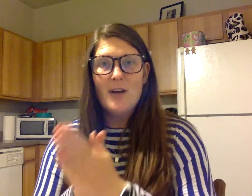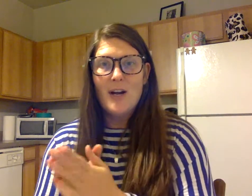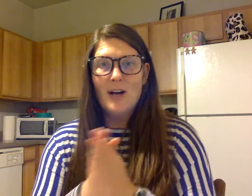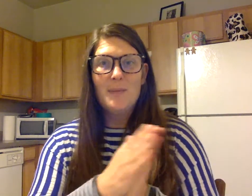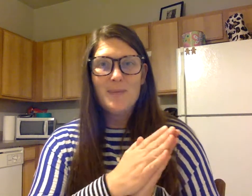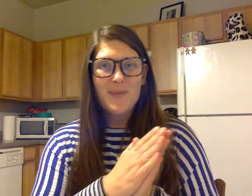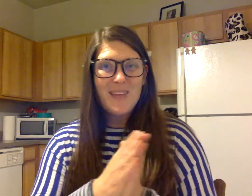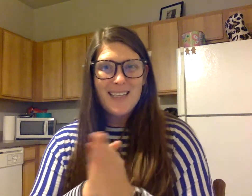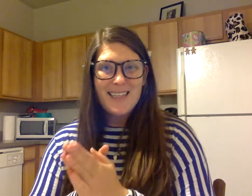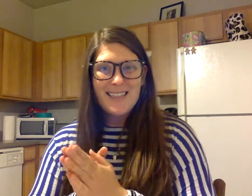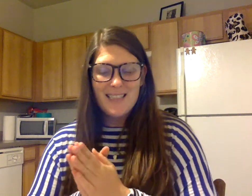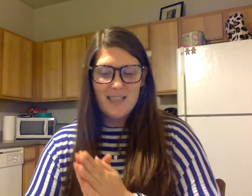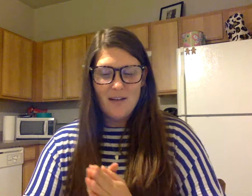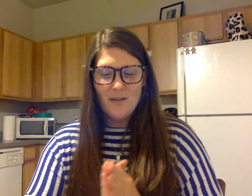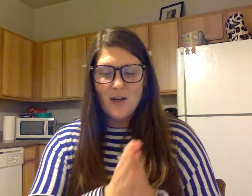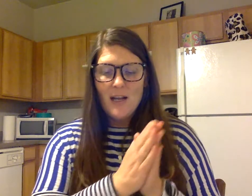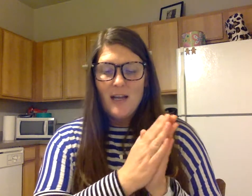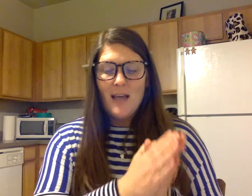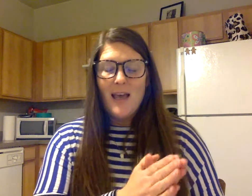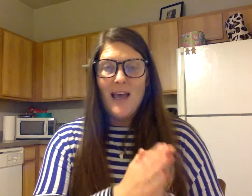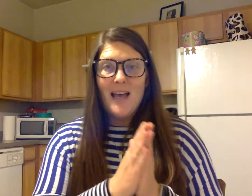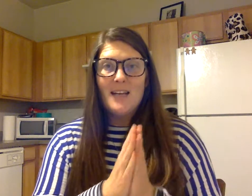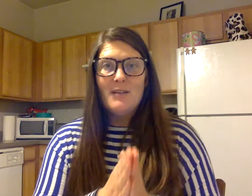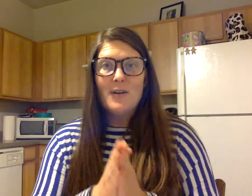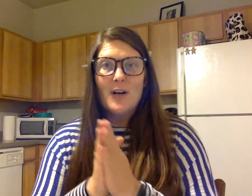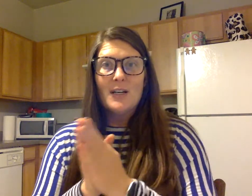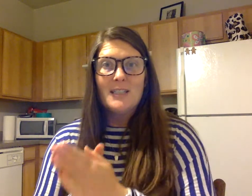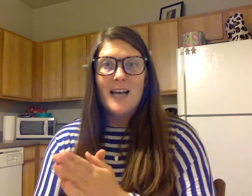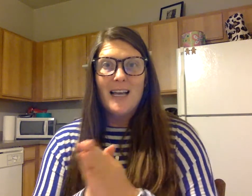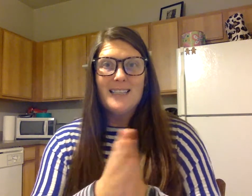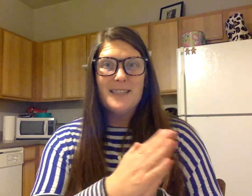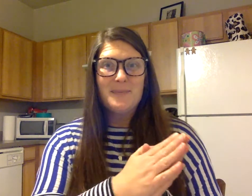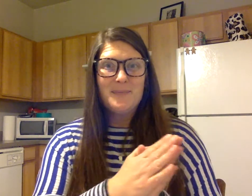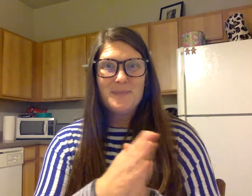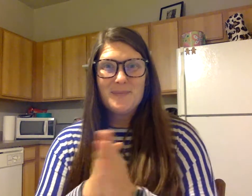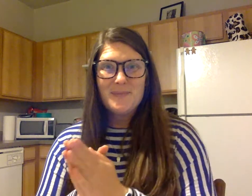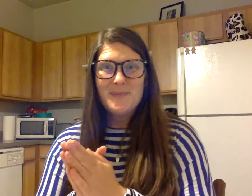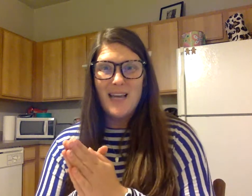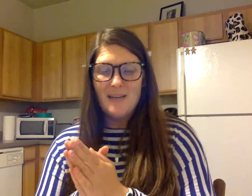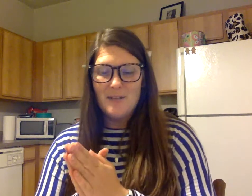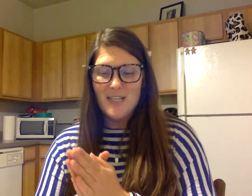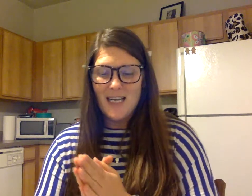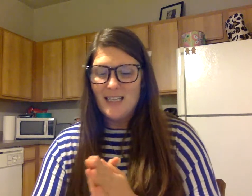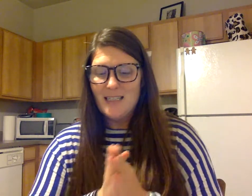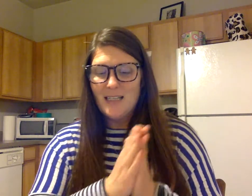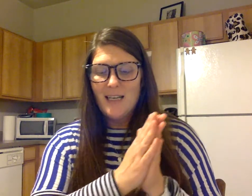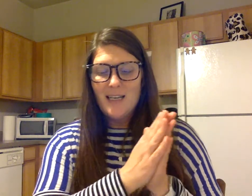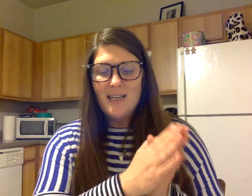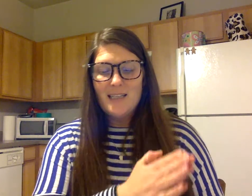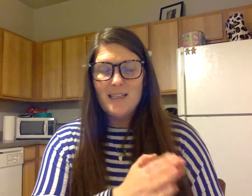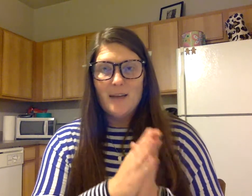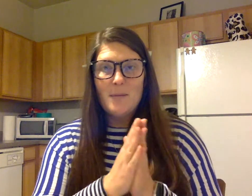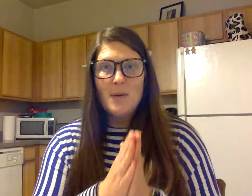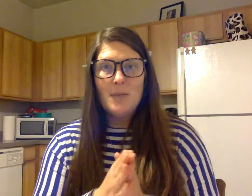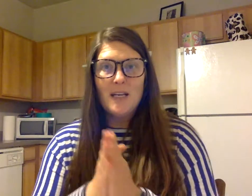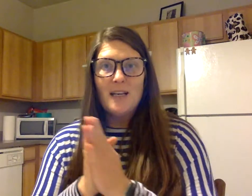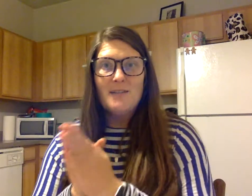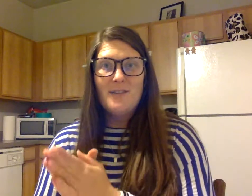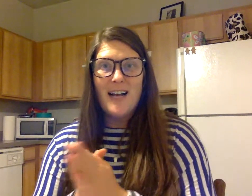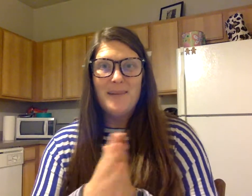discover. Advertise, advertise. Simplify,